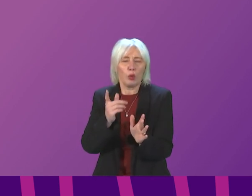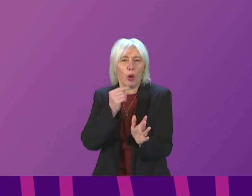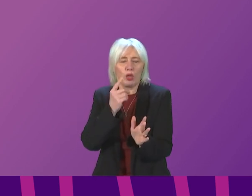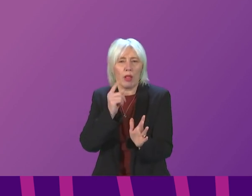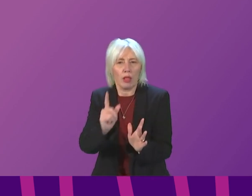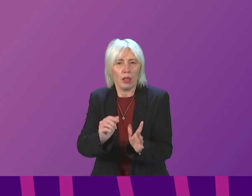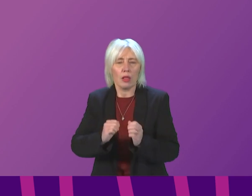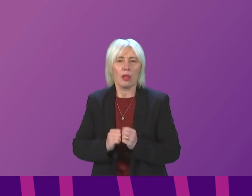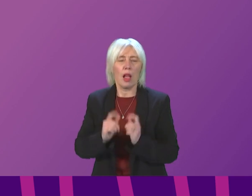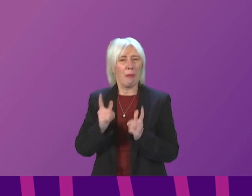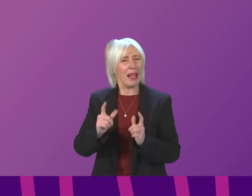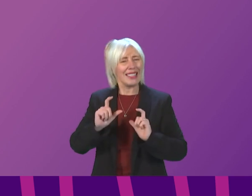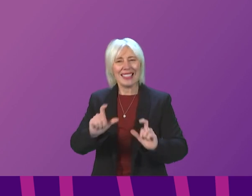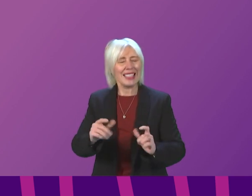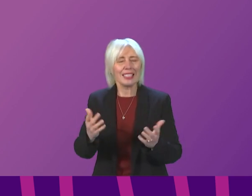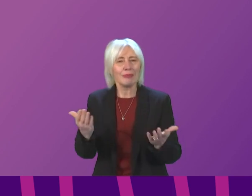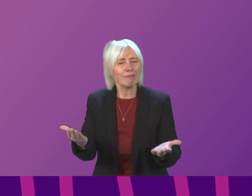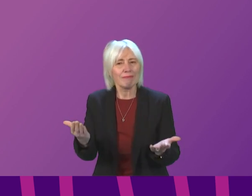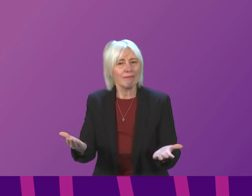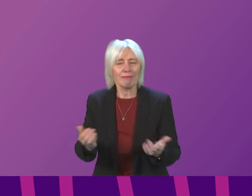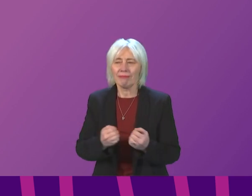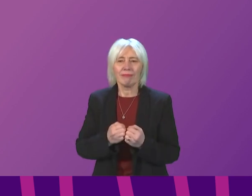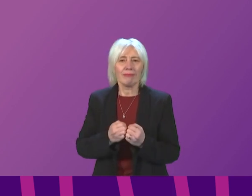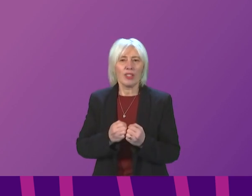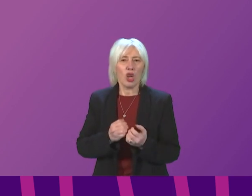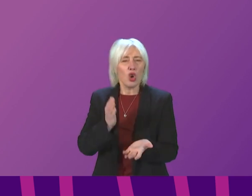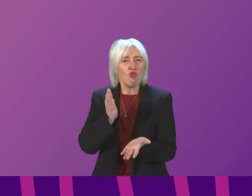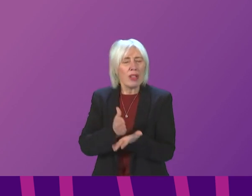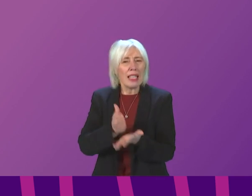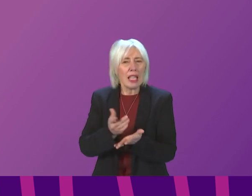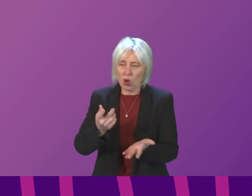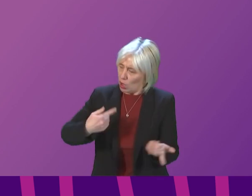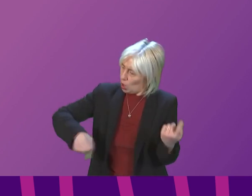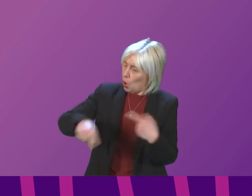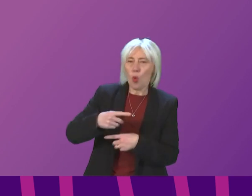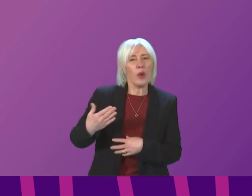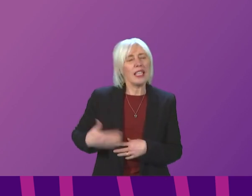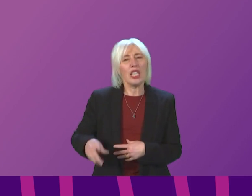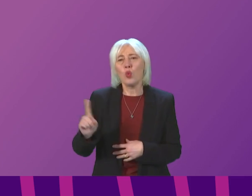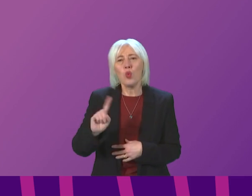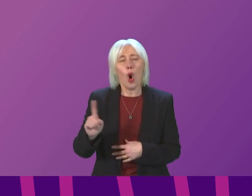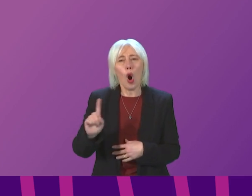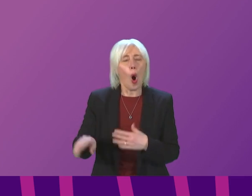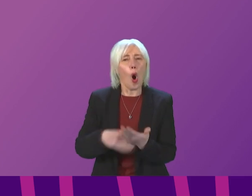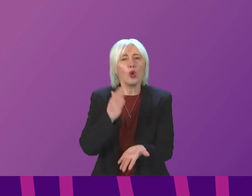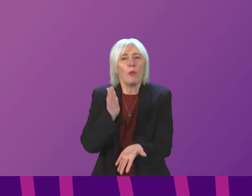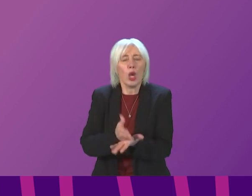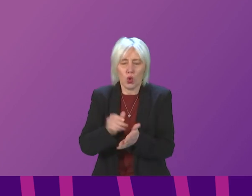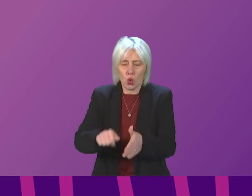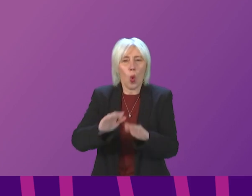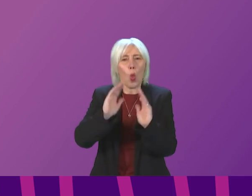still, the question remains, what do we really need to make the world a better